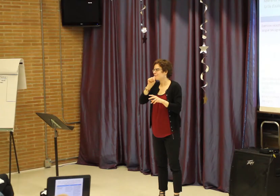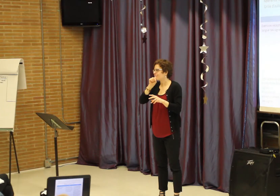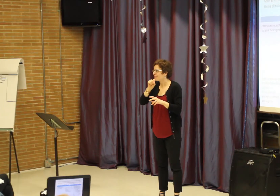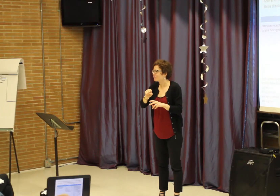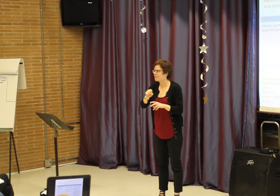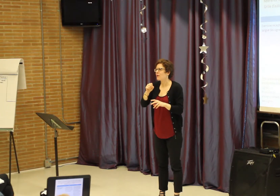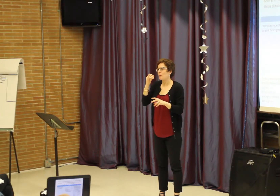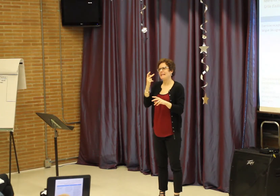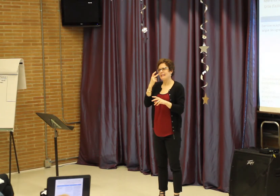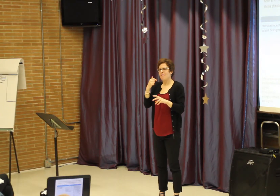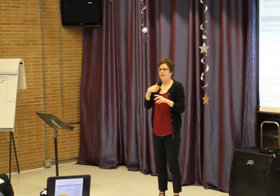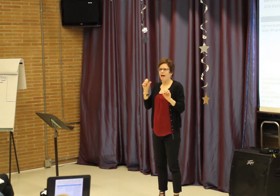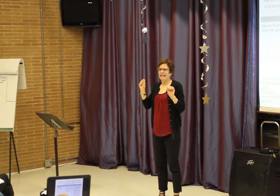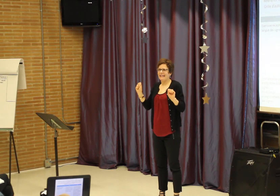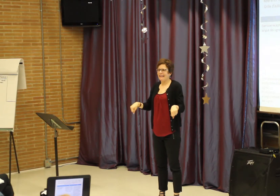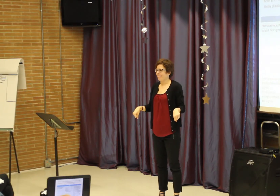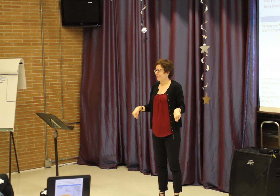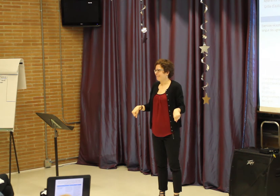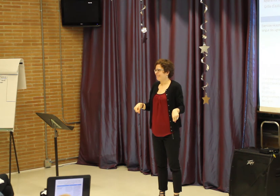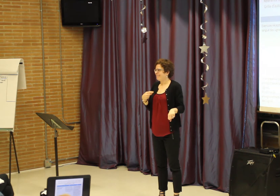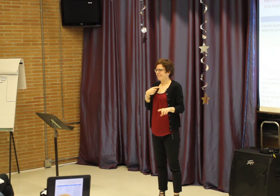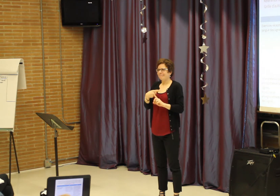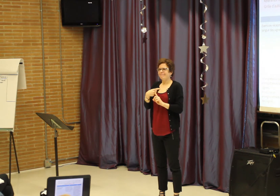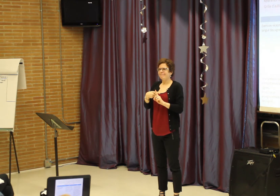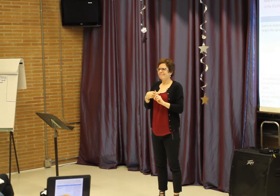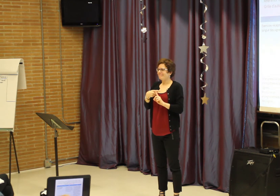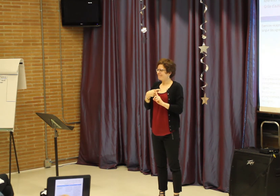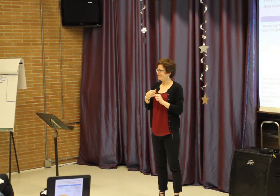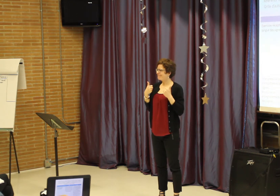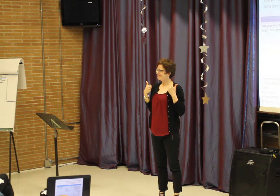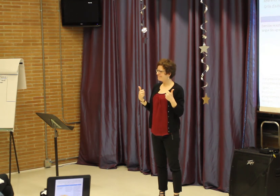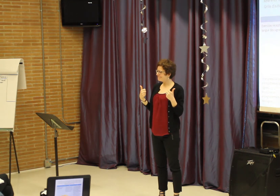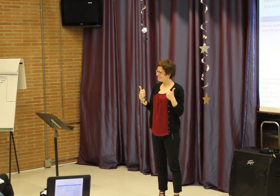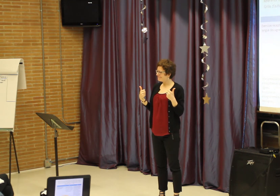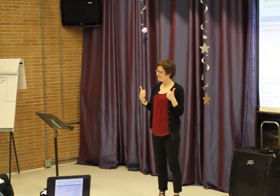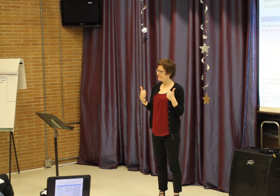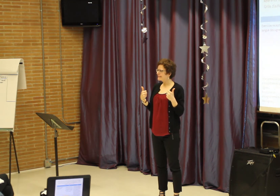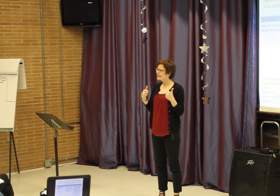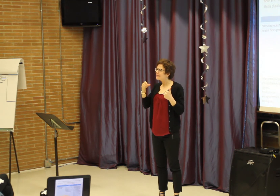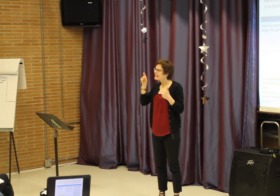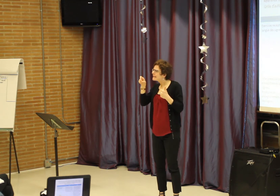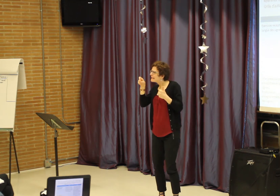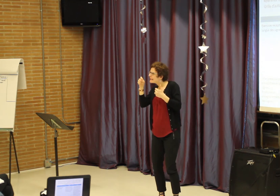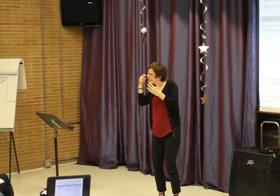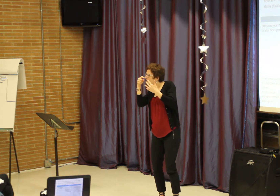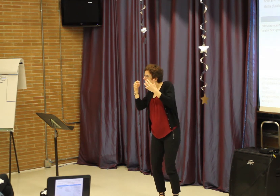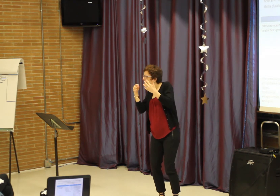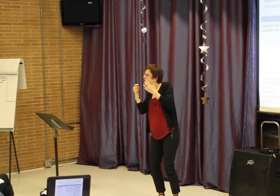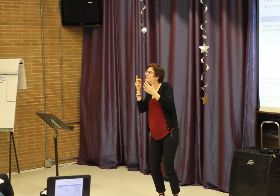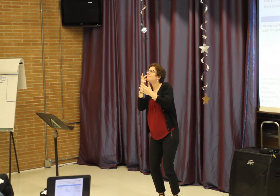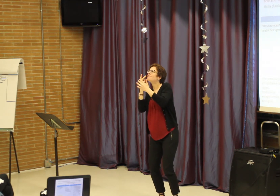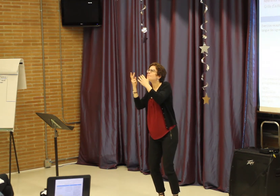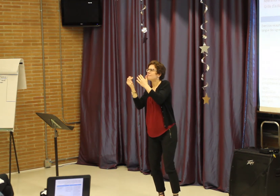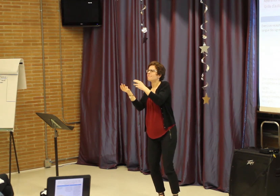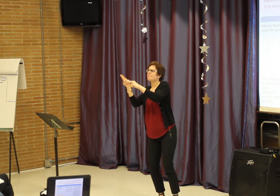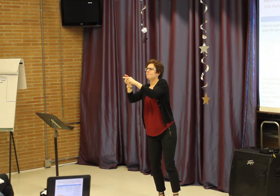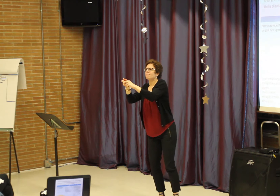Parents like these type of descriptors because they can see what they're able to do. And it gives one a positive sense about their